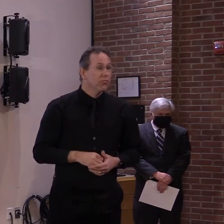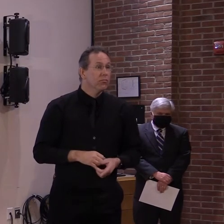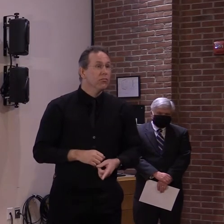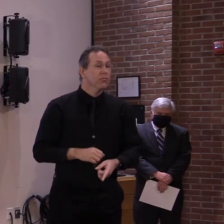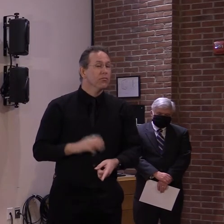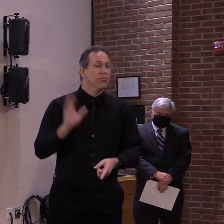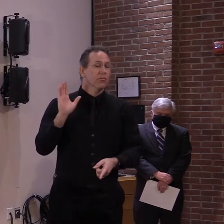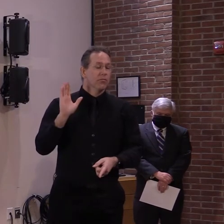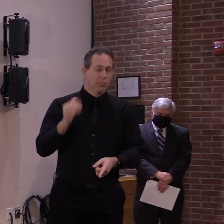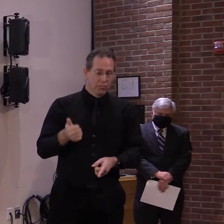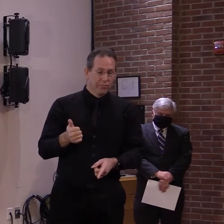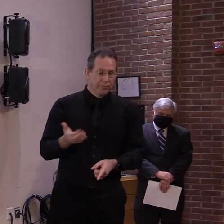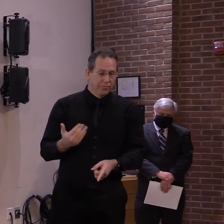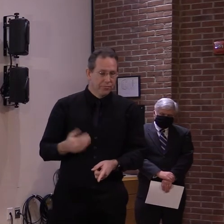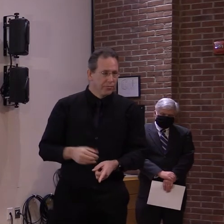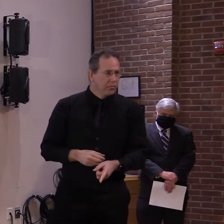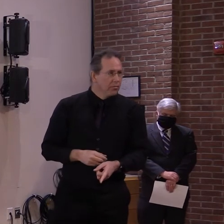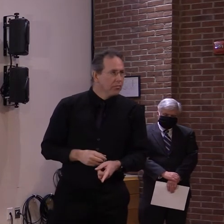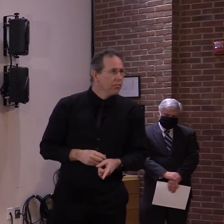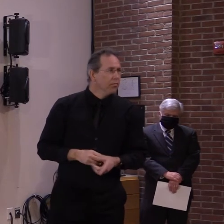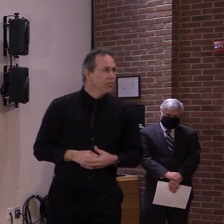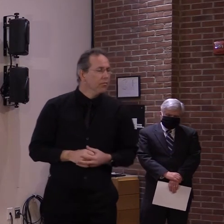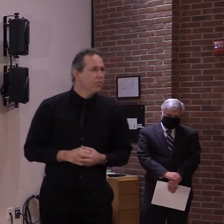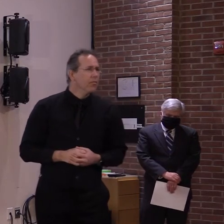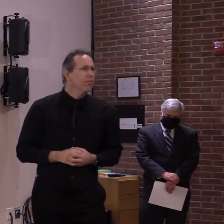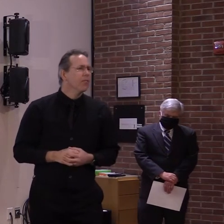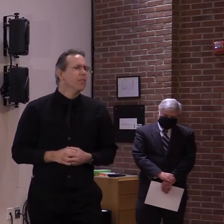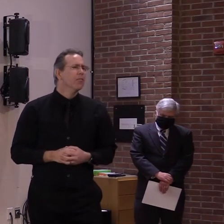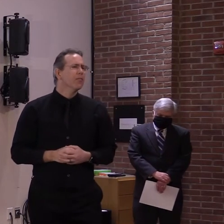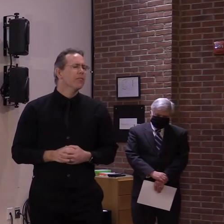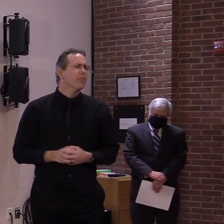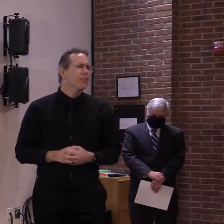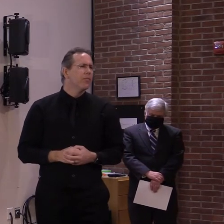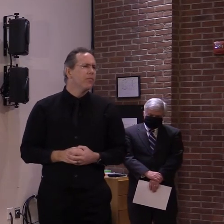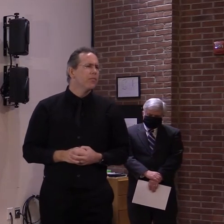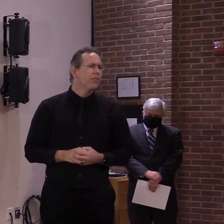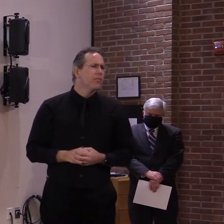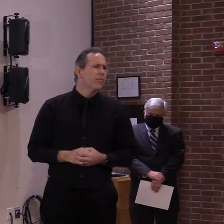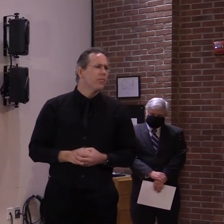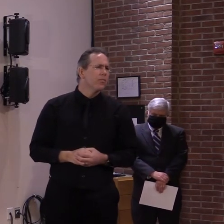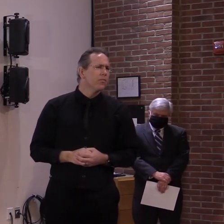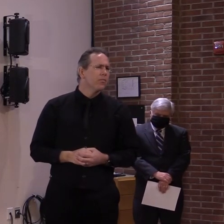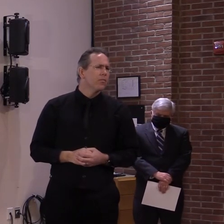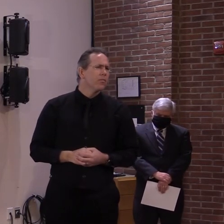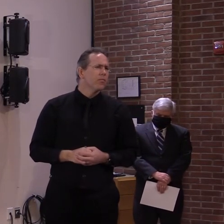hello, Governor. A while back you faced some criticism,